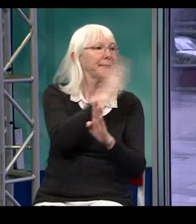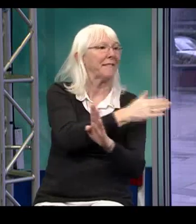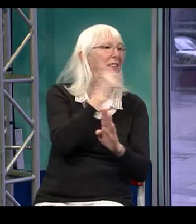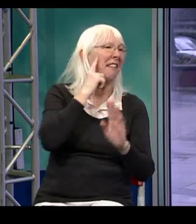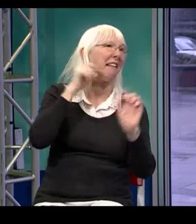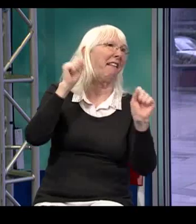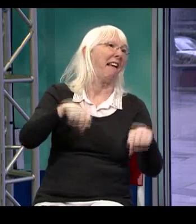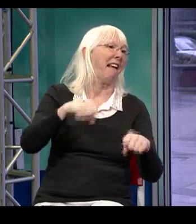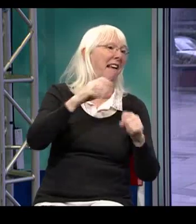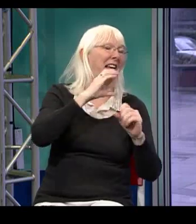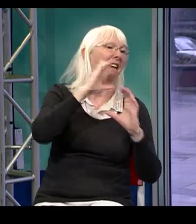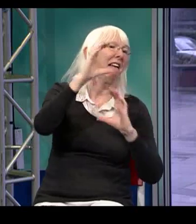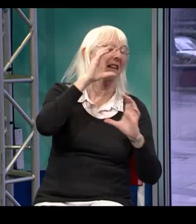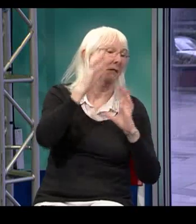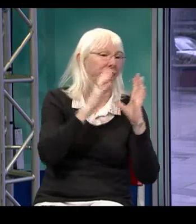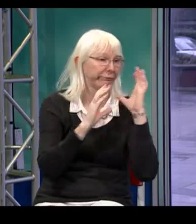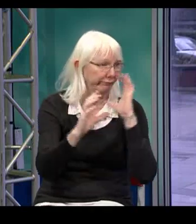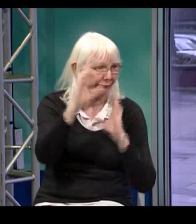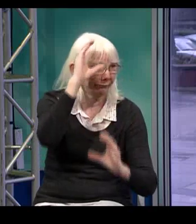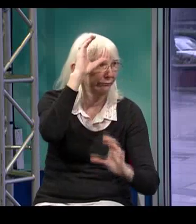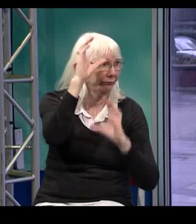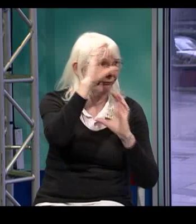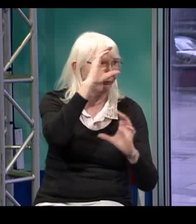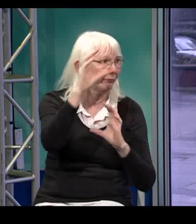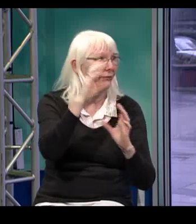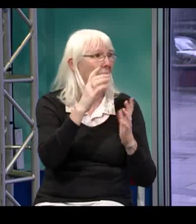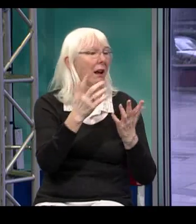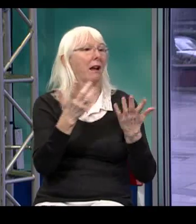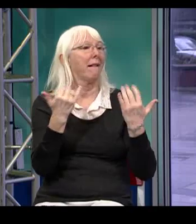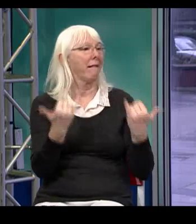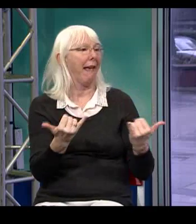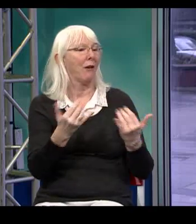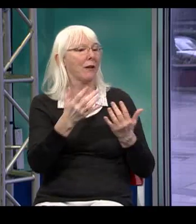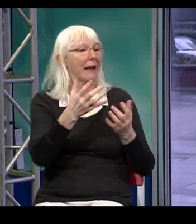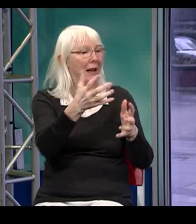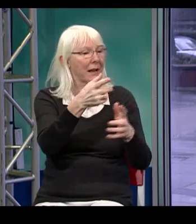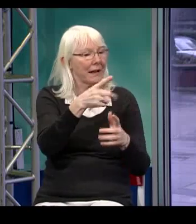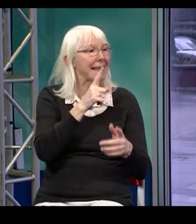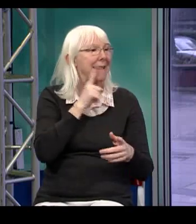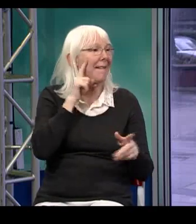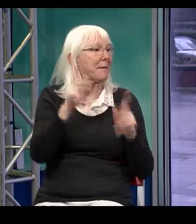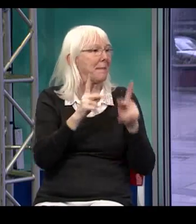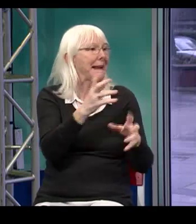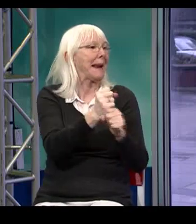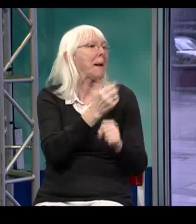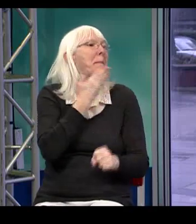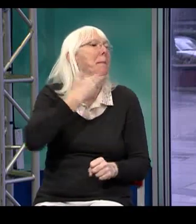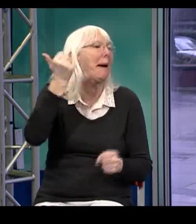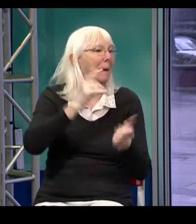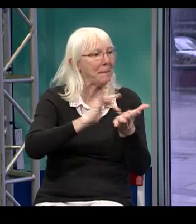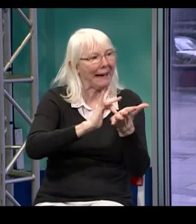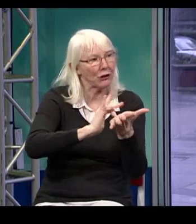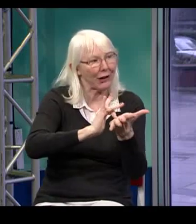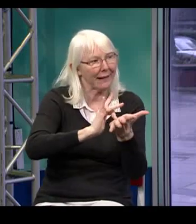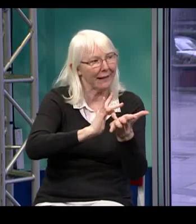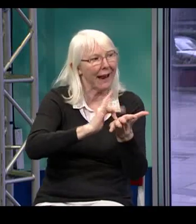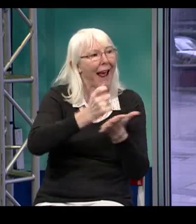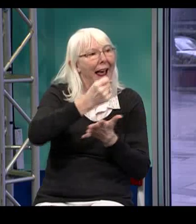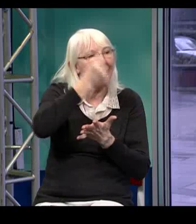Dr. Dahl, his experience, you know, his misimpression of what it was to understand a deaf person. And he actually